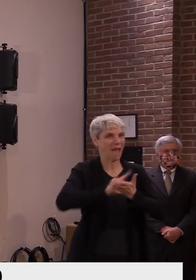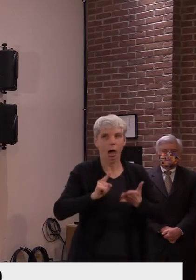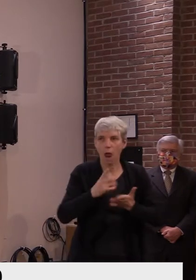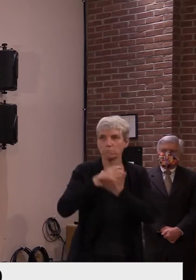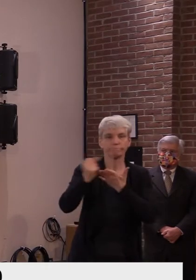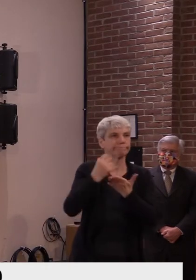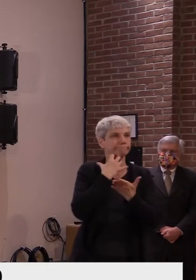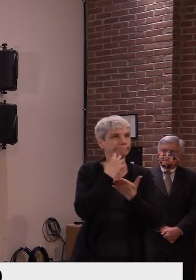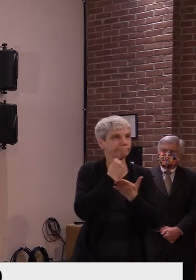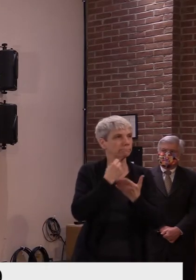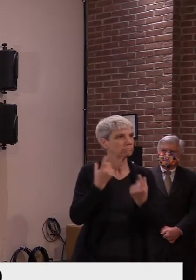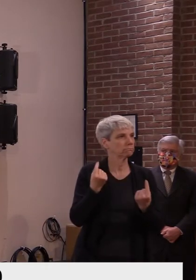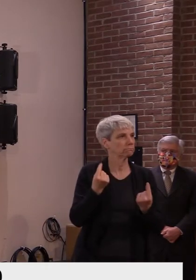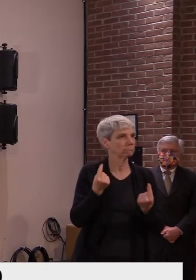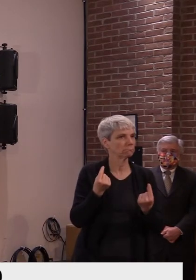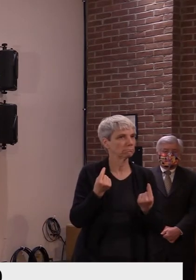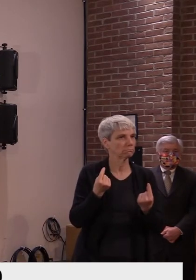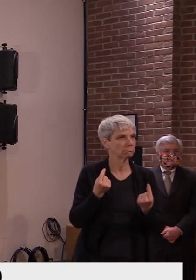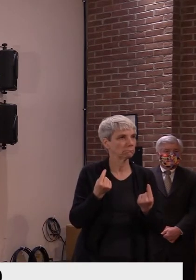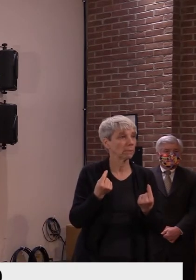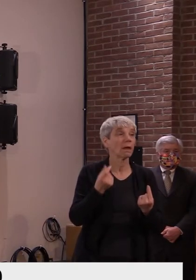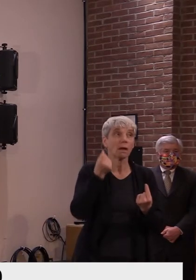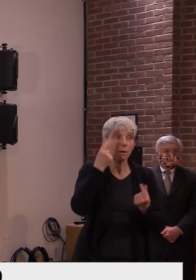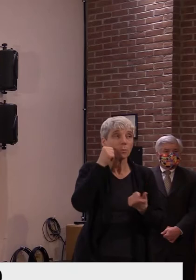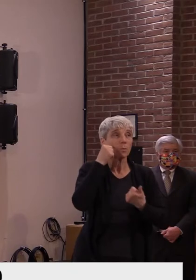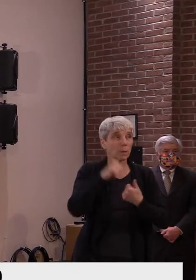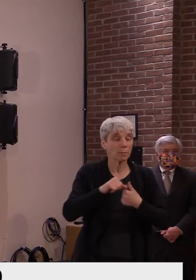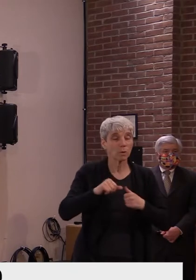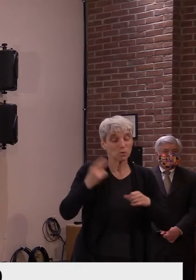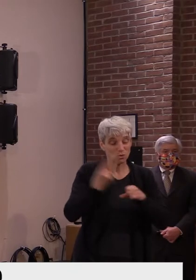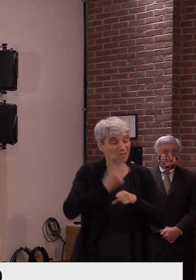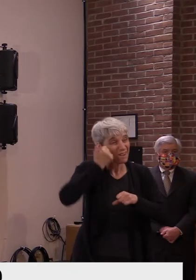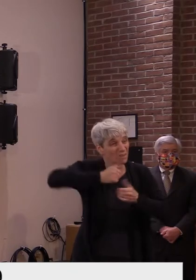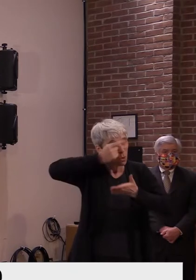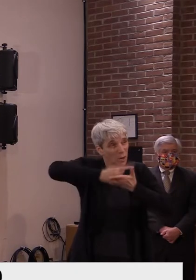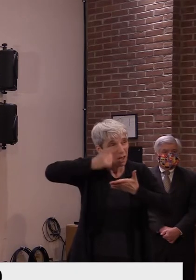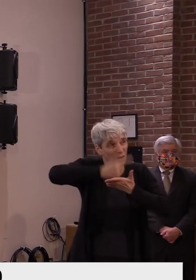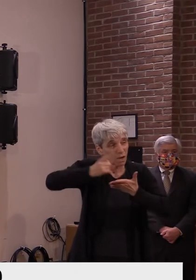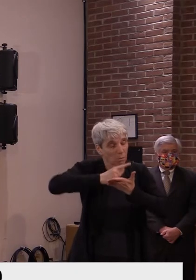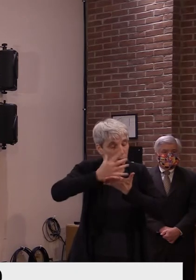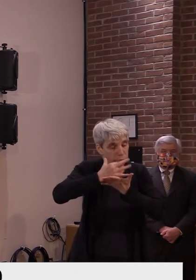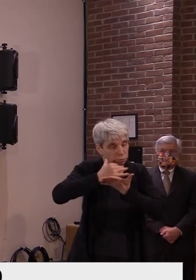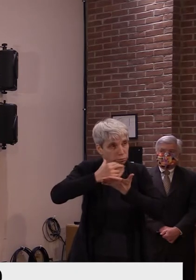what we use up? Because they'll get used rather quickly if you're using them on a weekly basis.